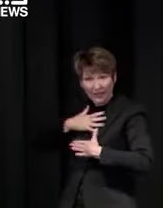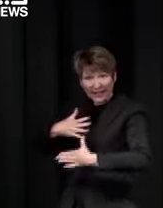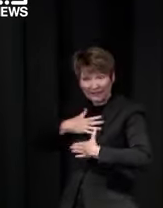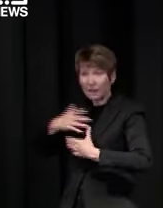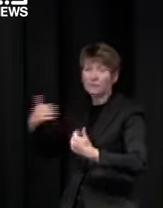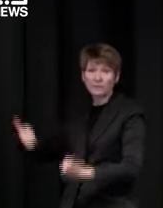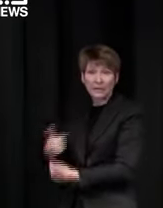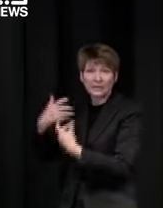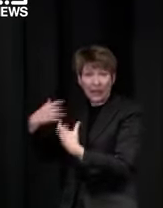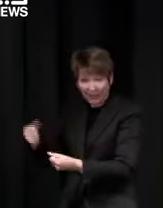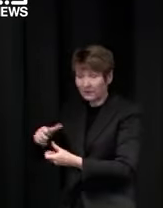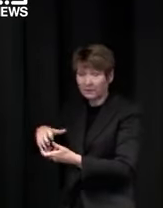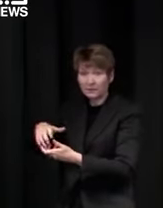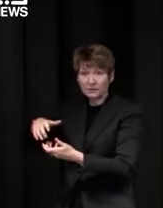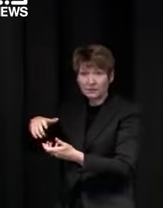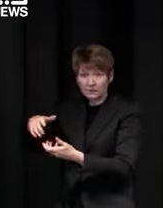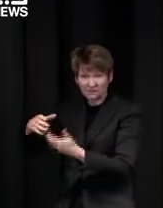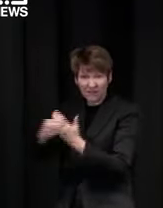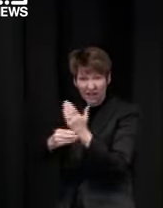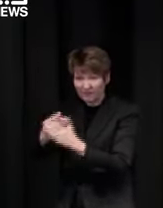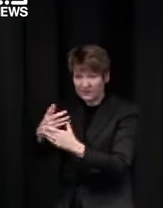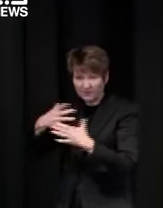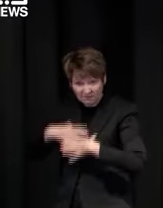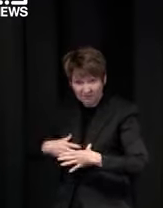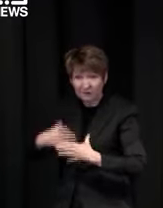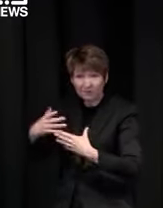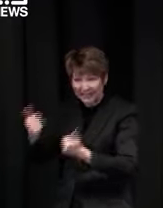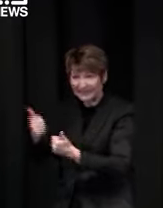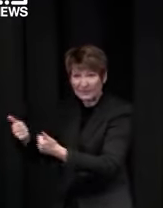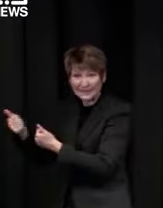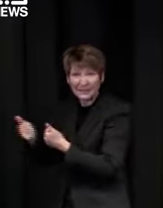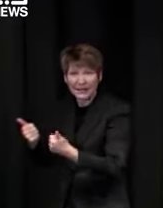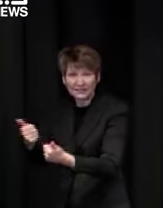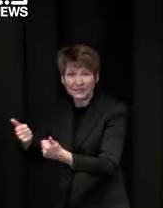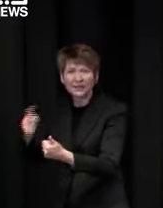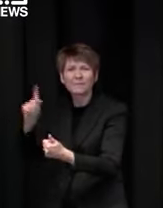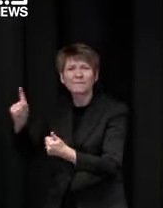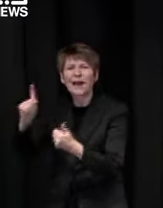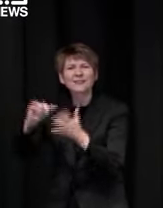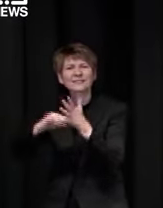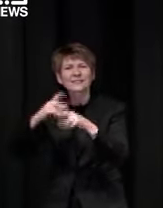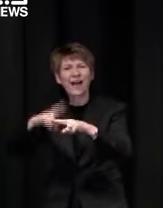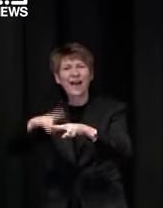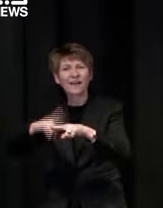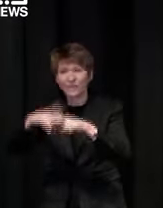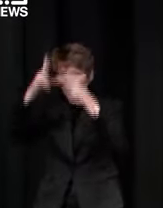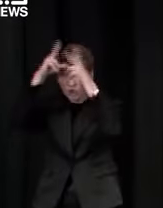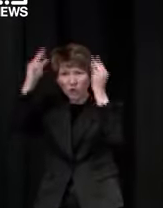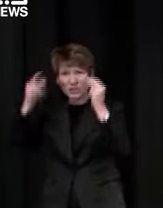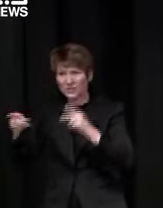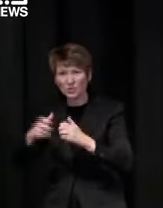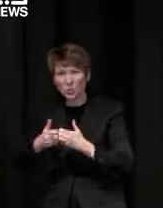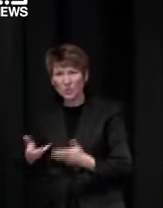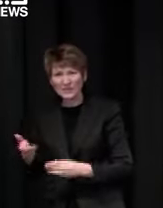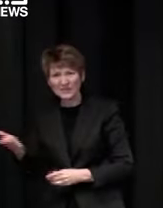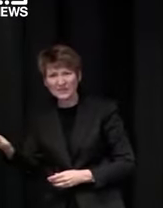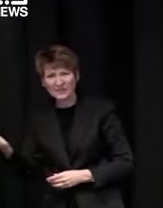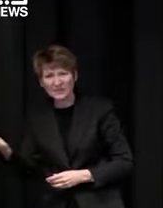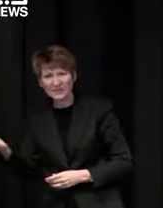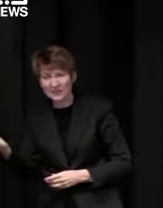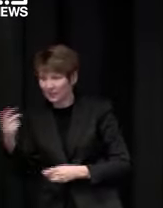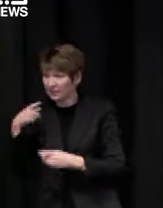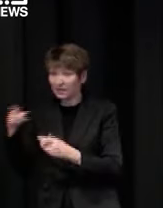about staff and trying to manage fatigue and the other thing too is that you don't open icu beds and have them sit empty like you open them